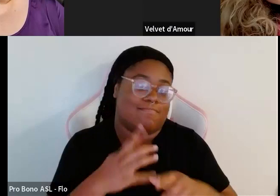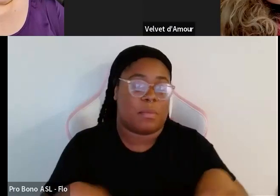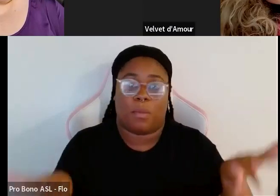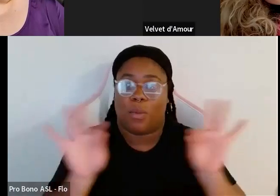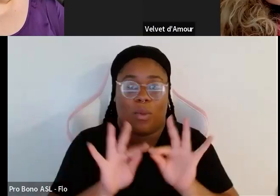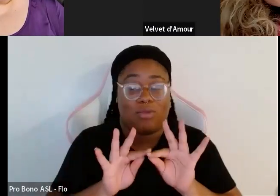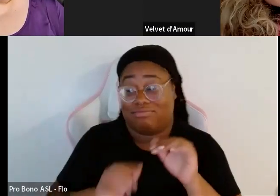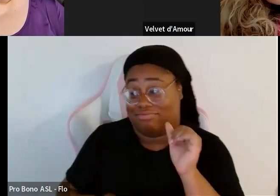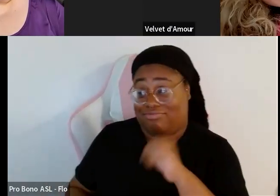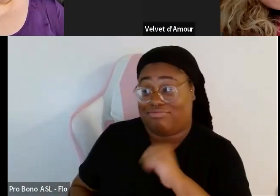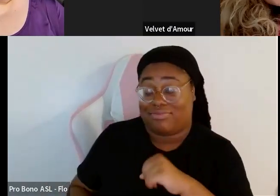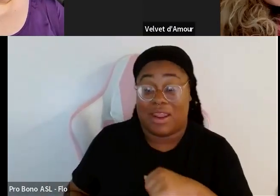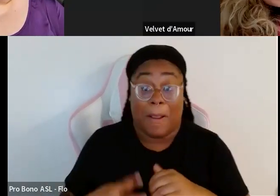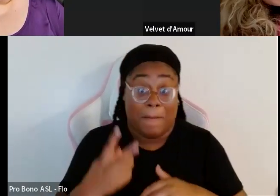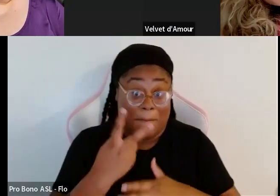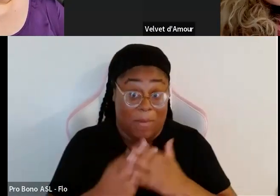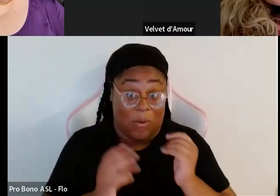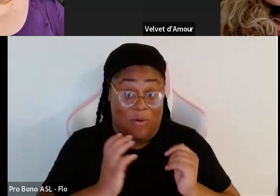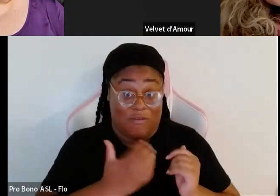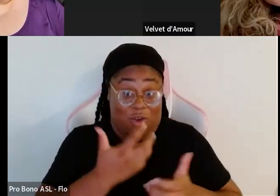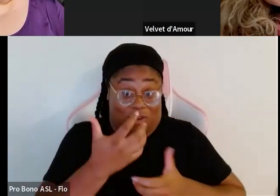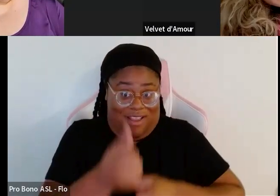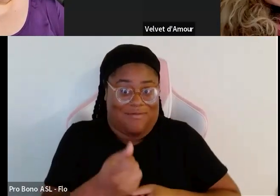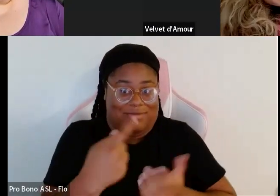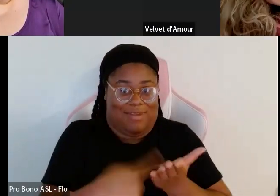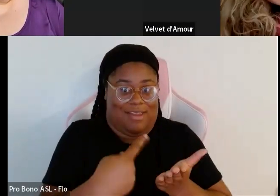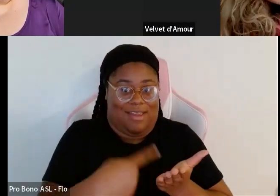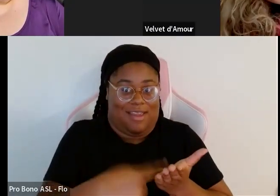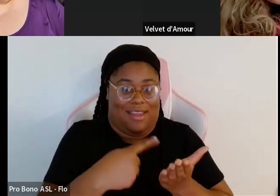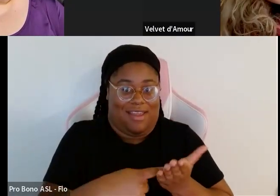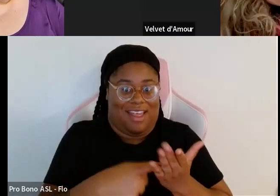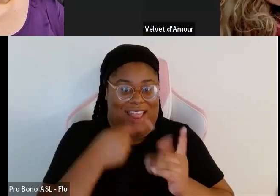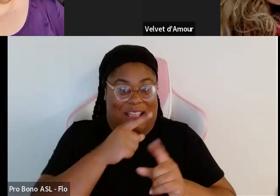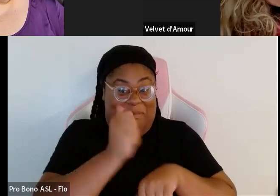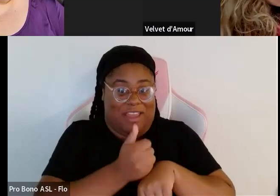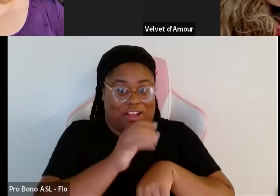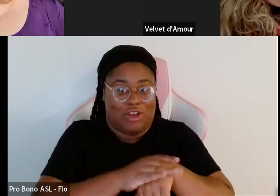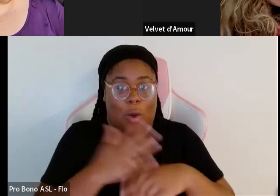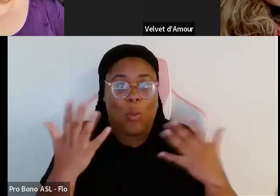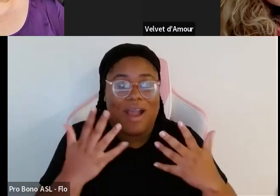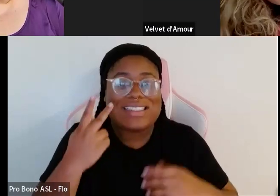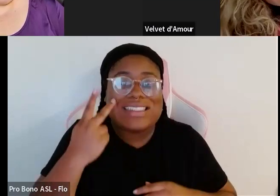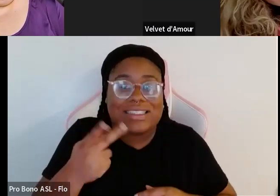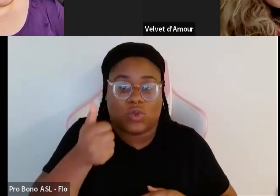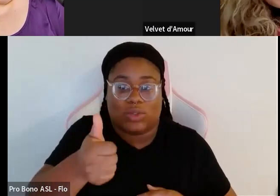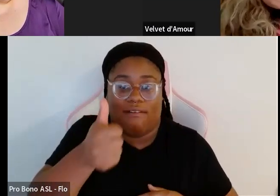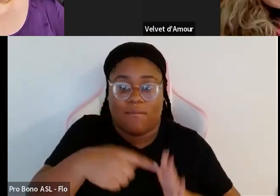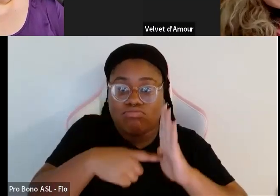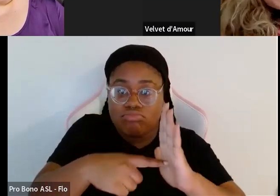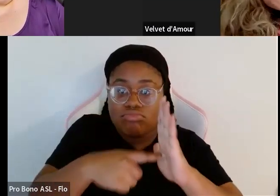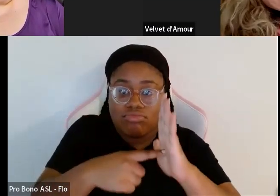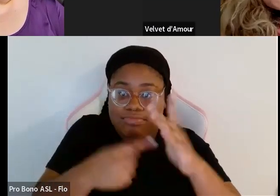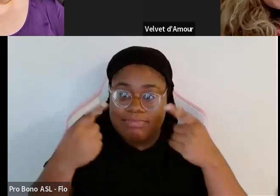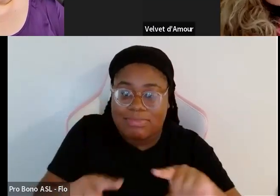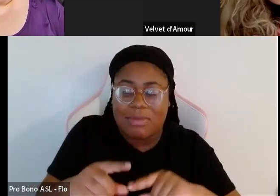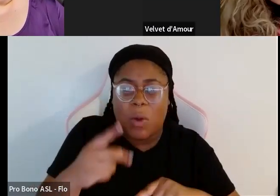I think that both of our confidence that we're speaking of a lot of it is based on seeing yourself and and when I was looking back in the